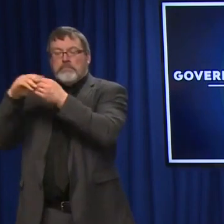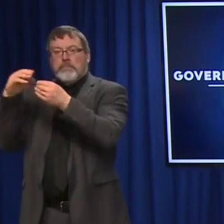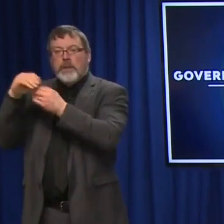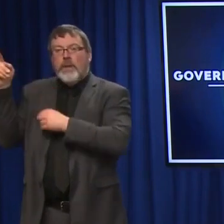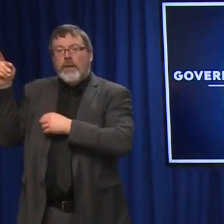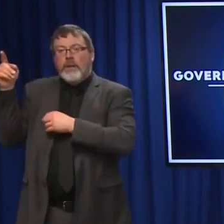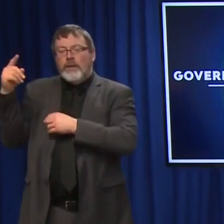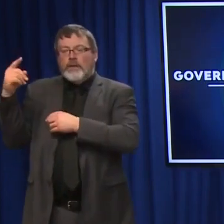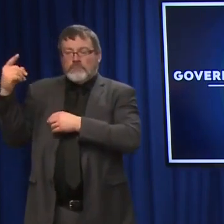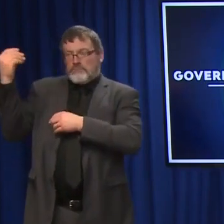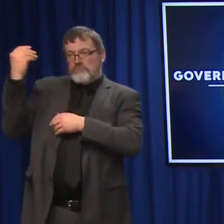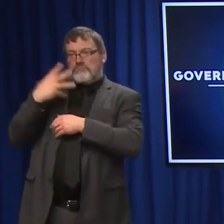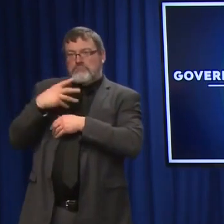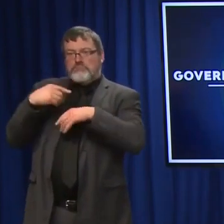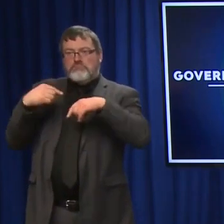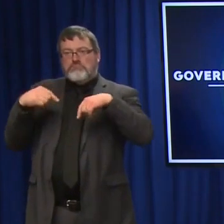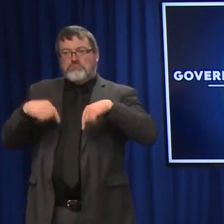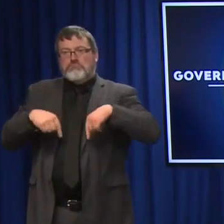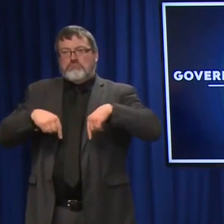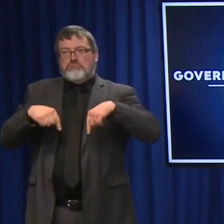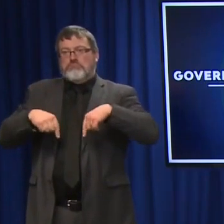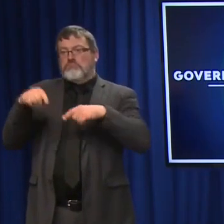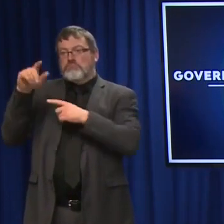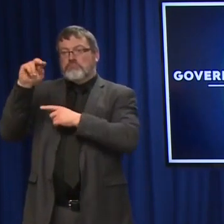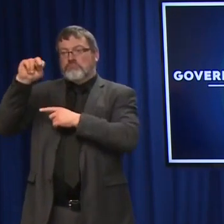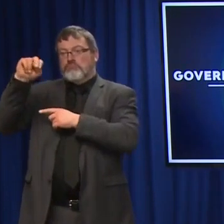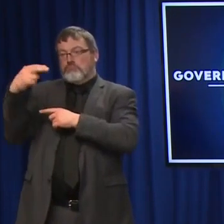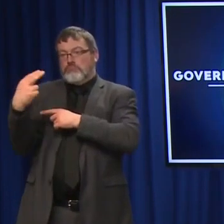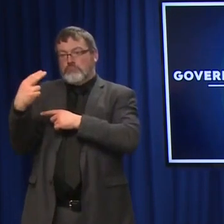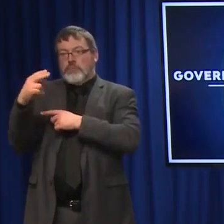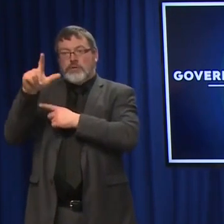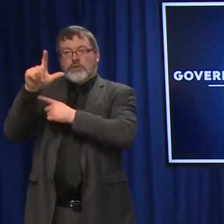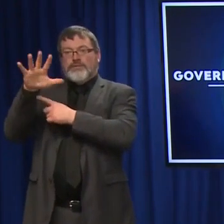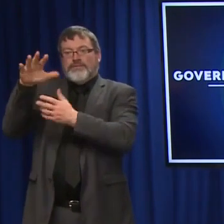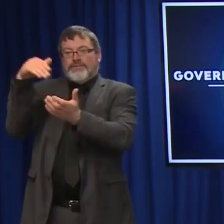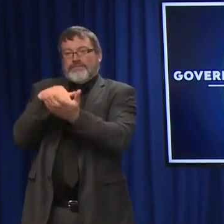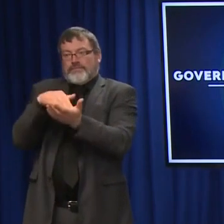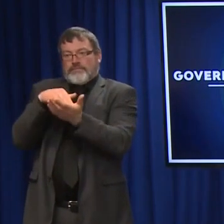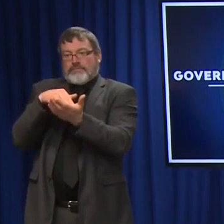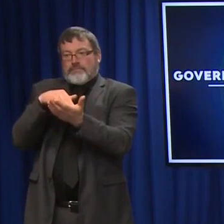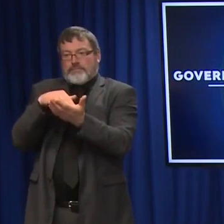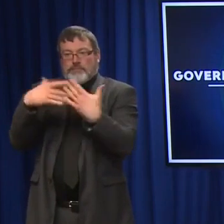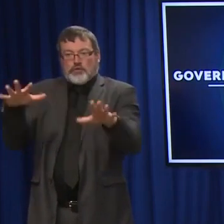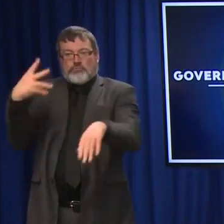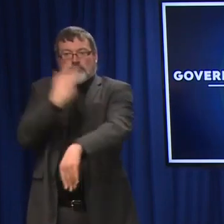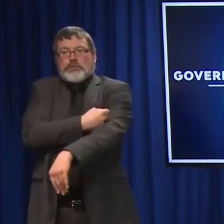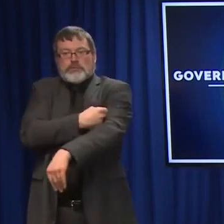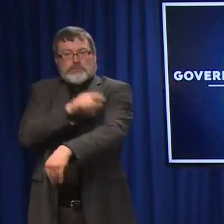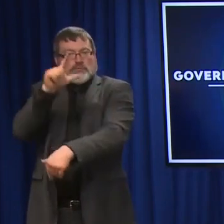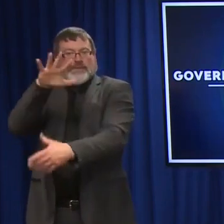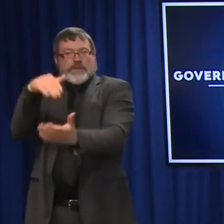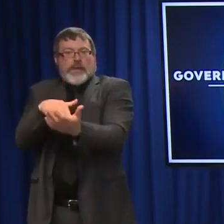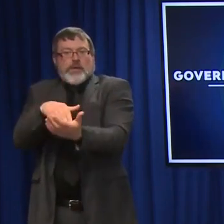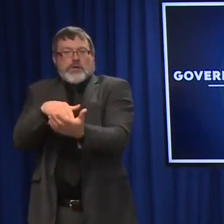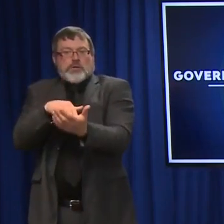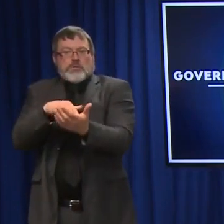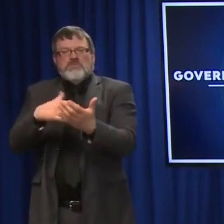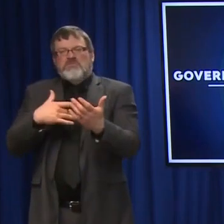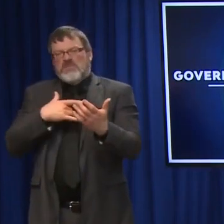listing almost 25,000 children 5 to 11 years of age that have been vaccinated, which represents about 25%